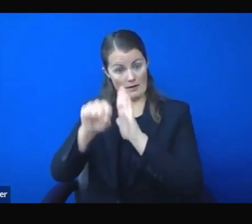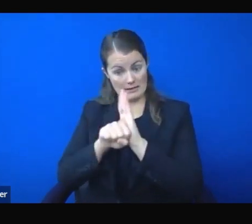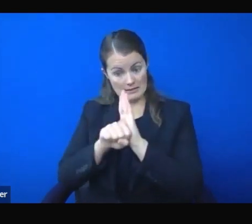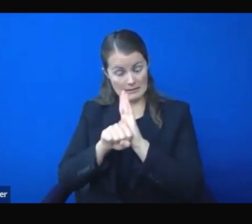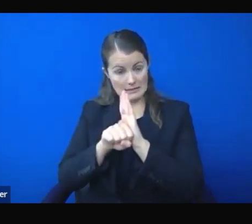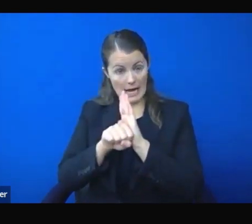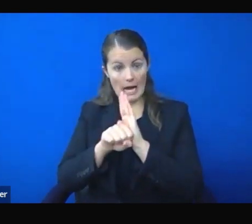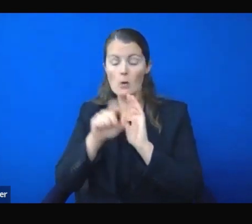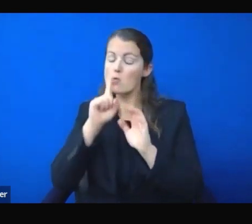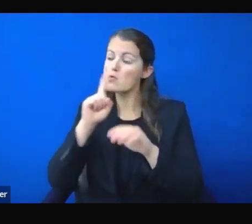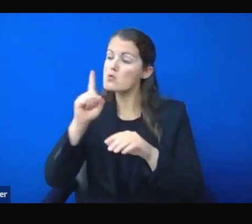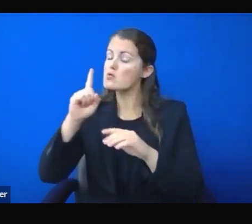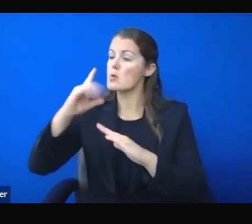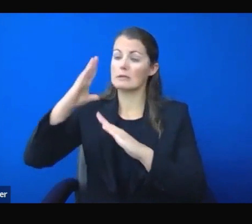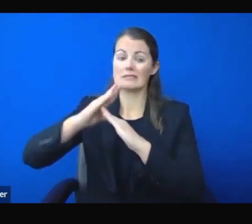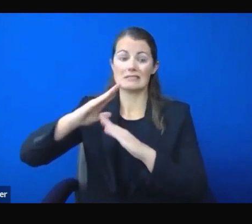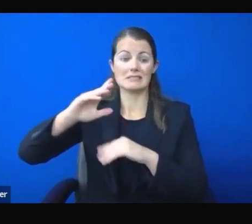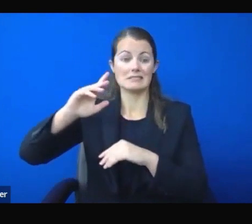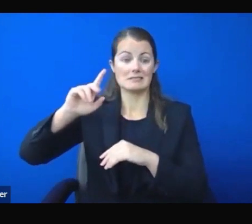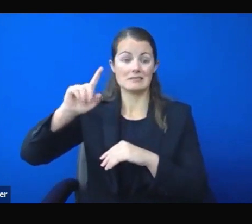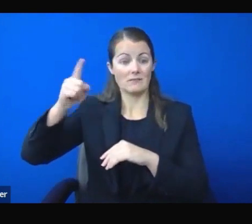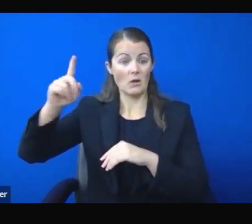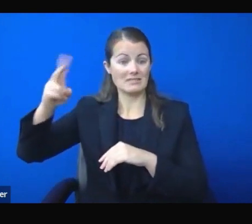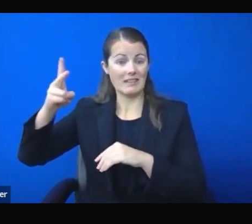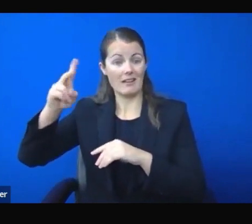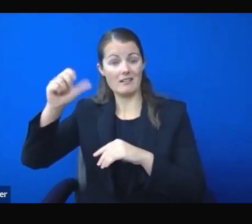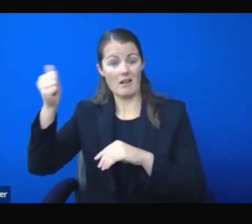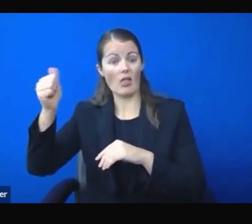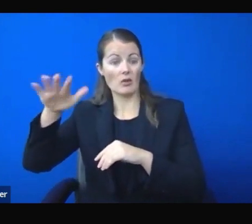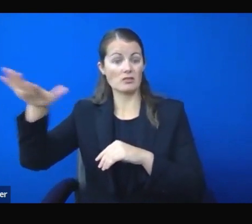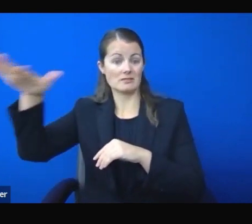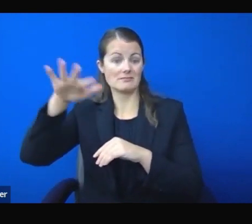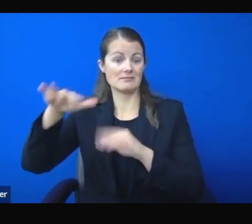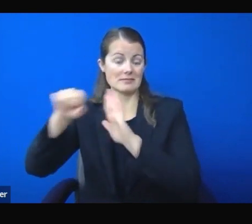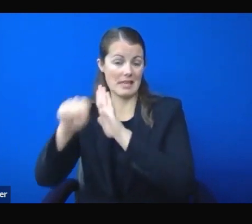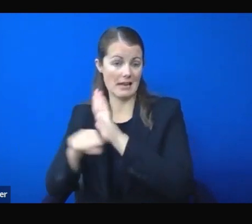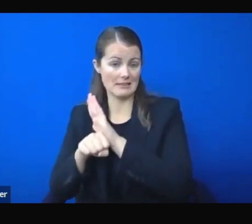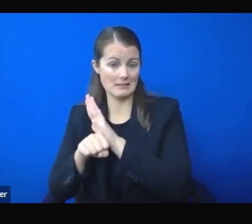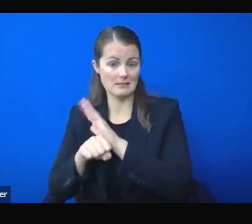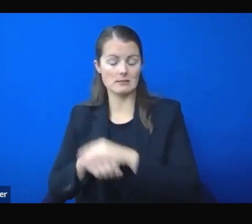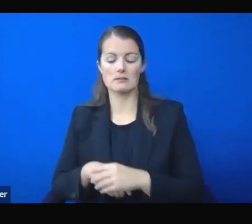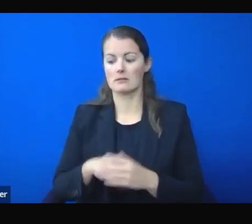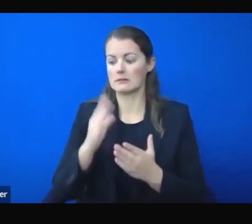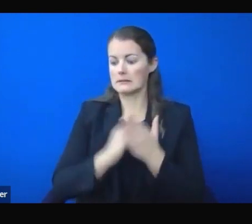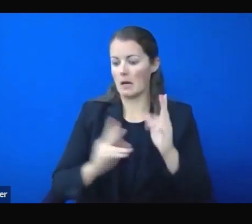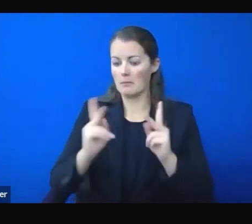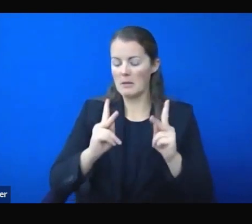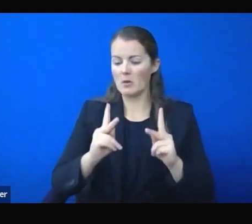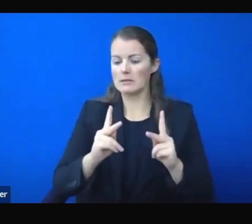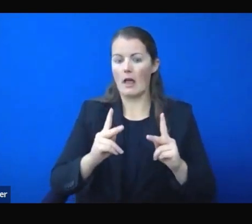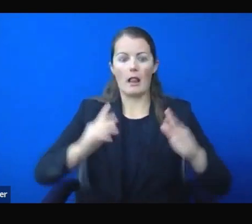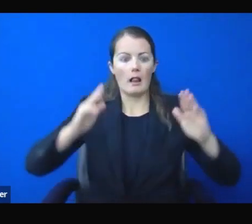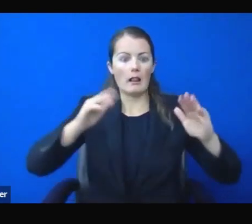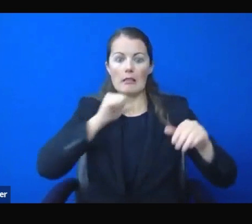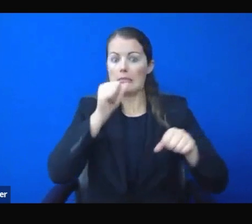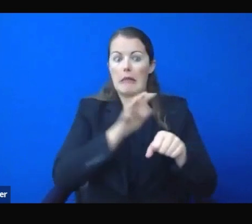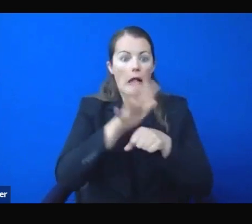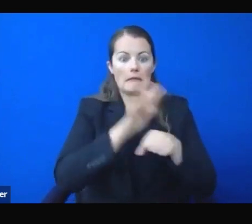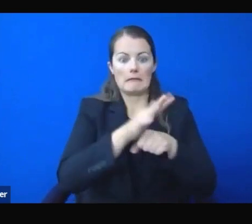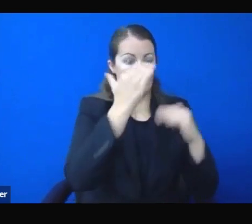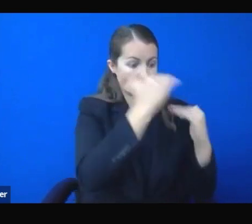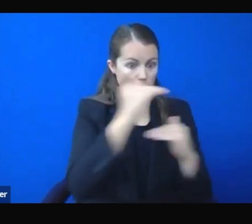available. Some say we've gone too far. Some say we aren't doing enough. I understand both sides.